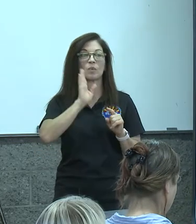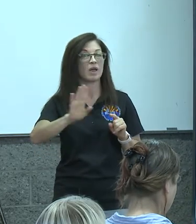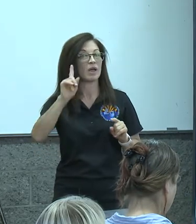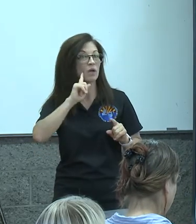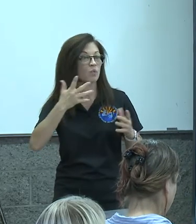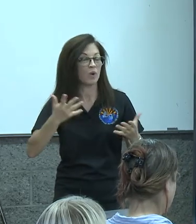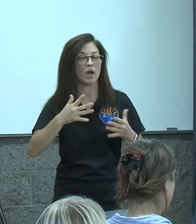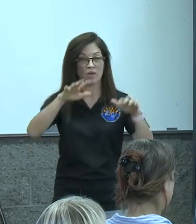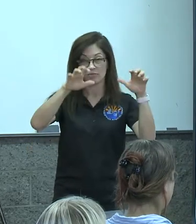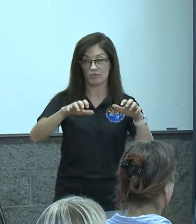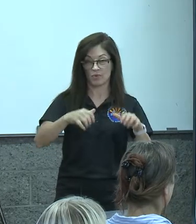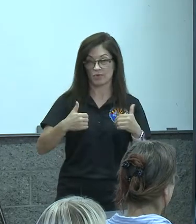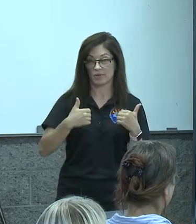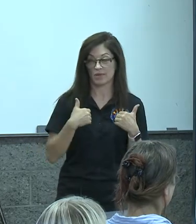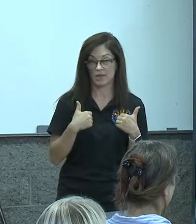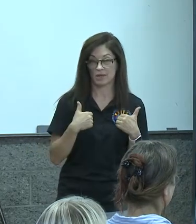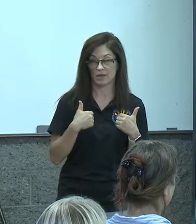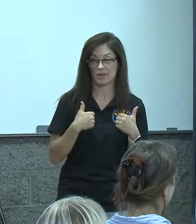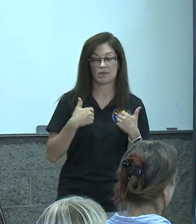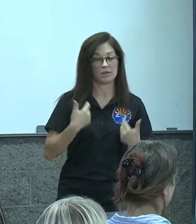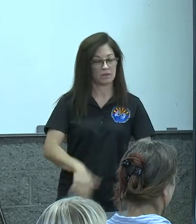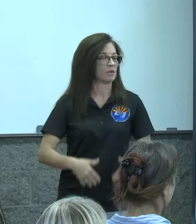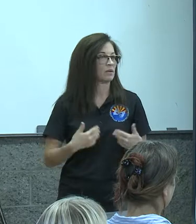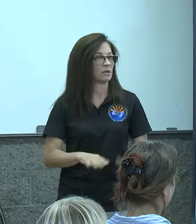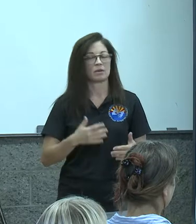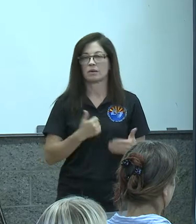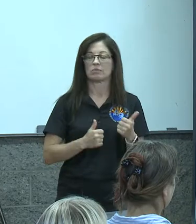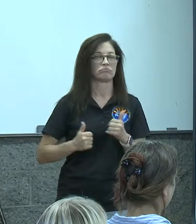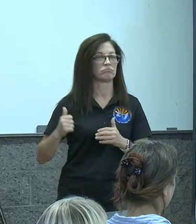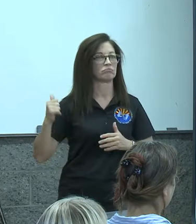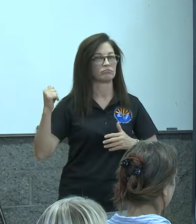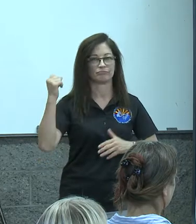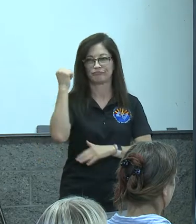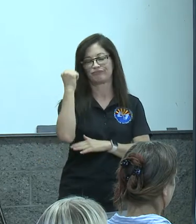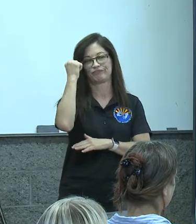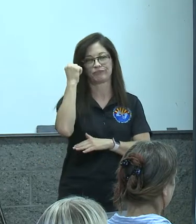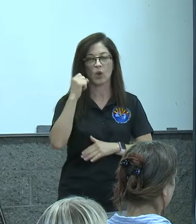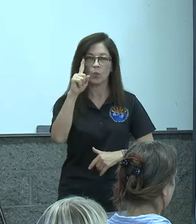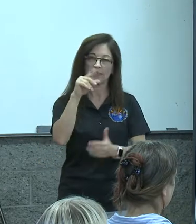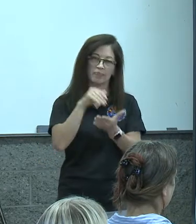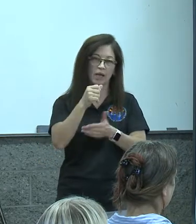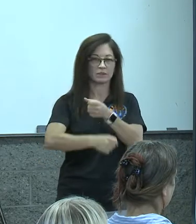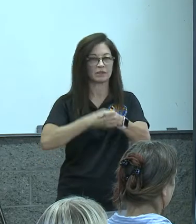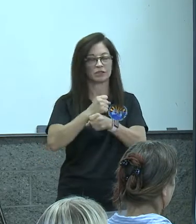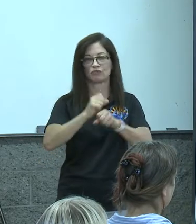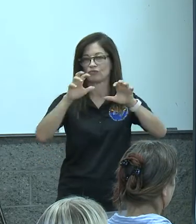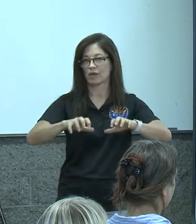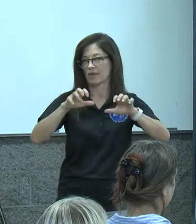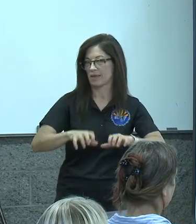is that the rain that we had was an unprecedented rain event it was a 1 000 year rain event